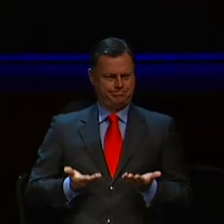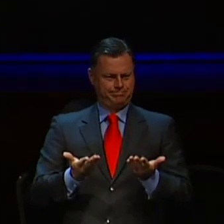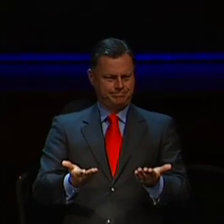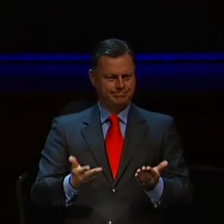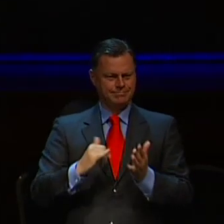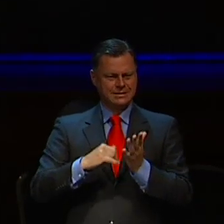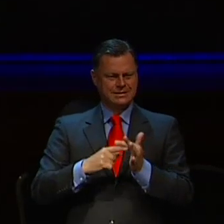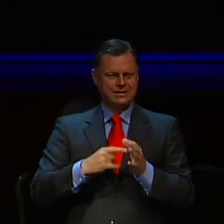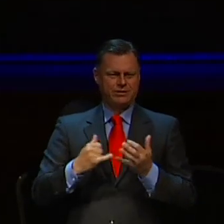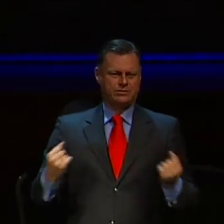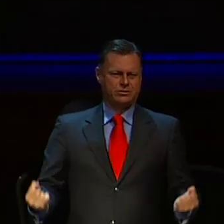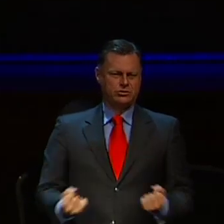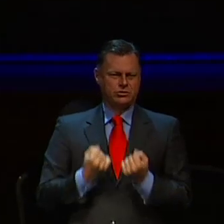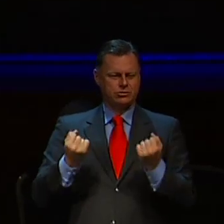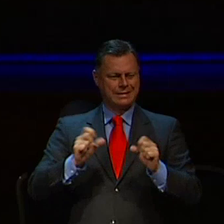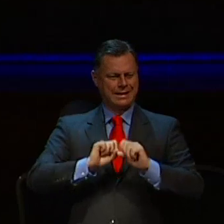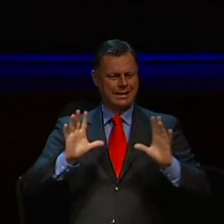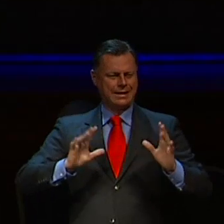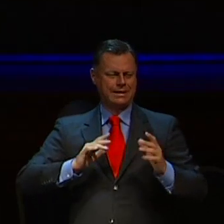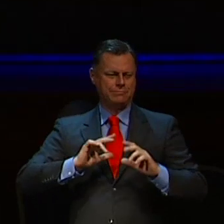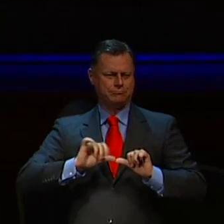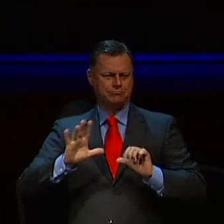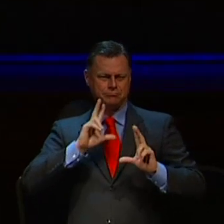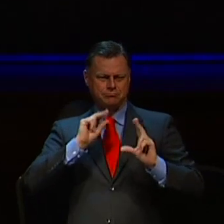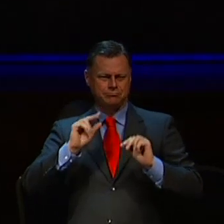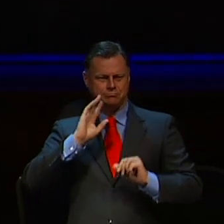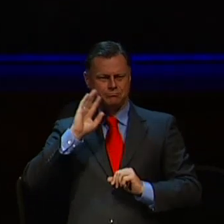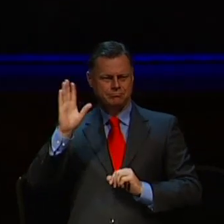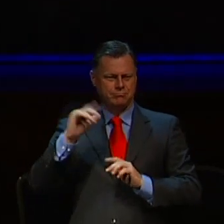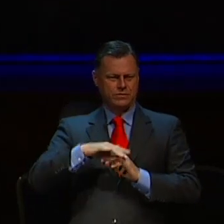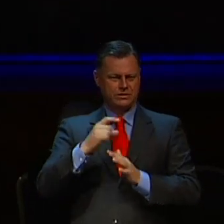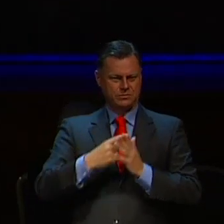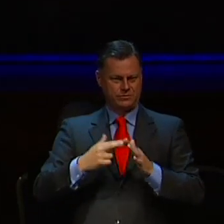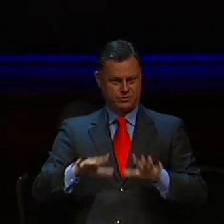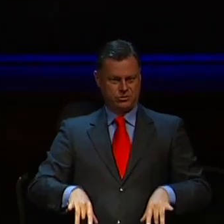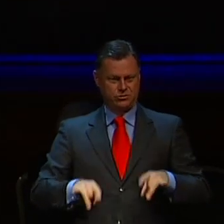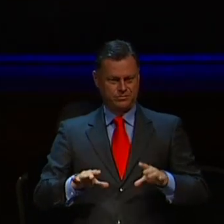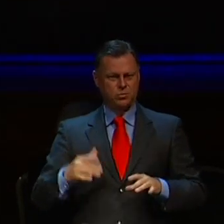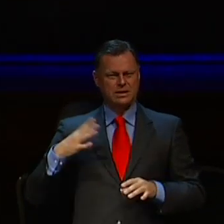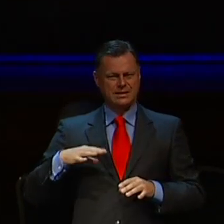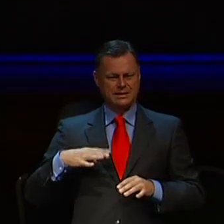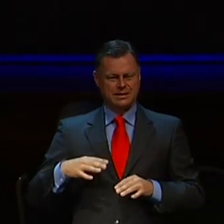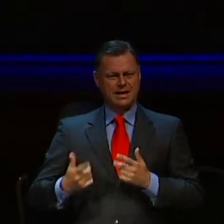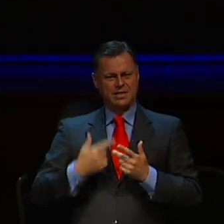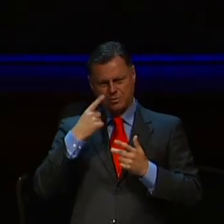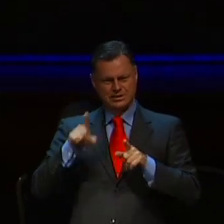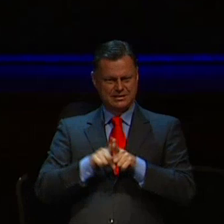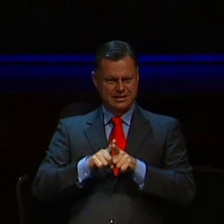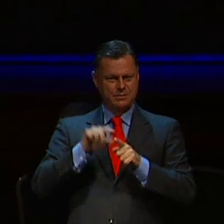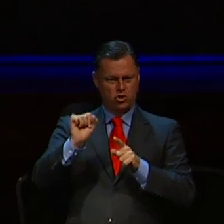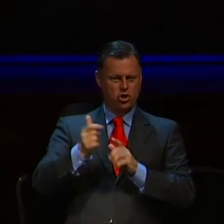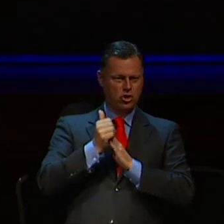was such a strong and articulate voice for disability rights and pride in this country, and we need others to follow her lead.